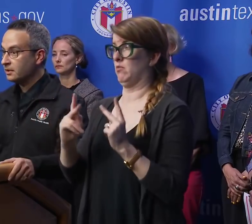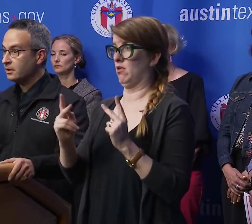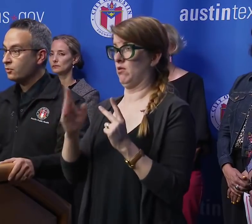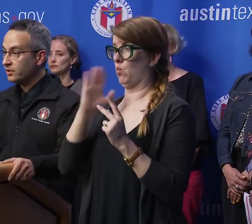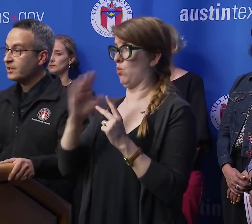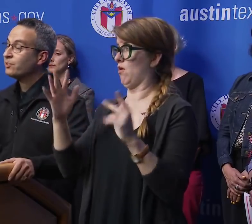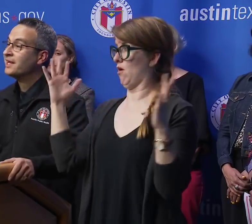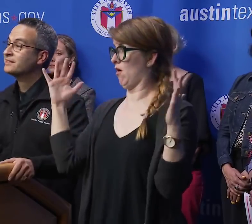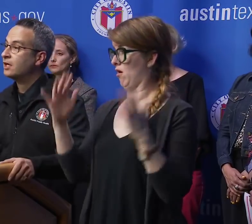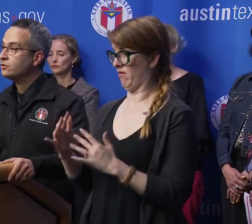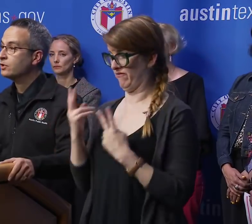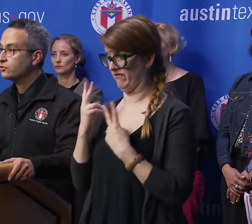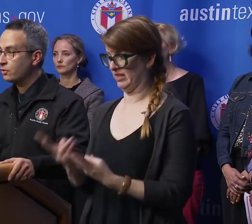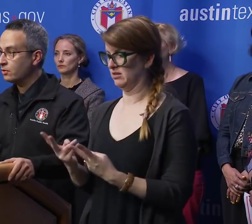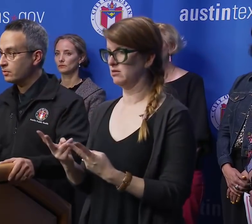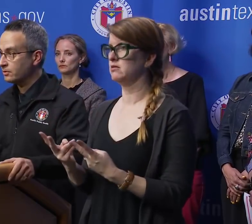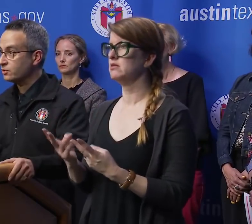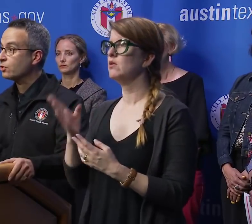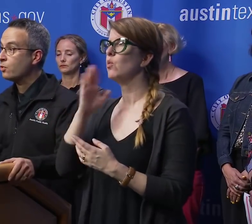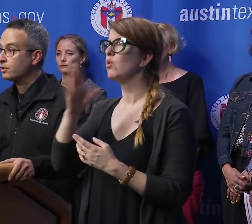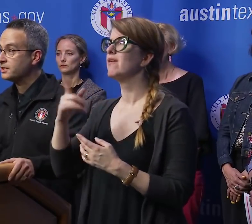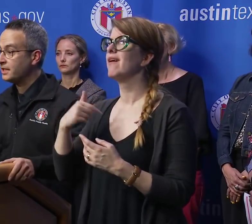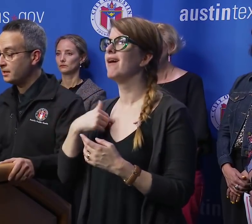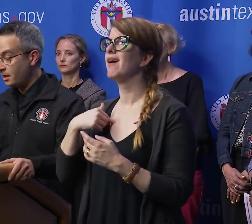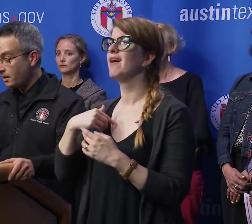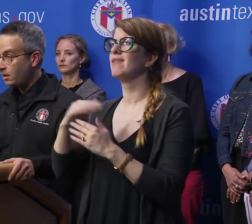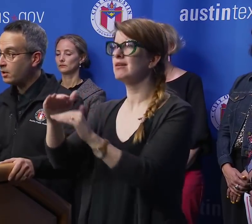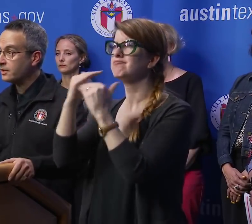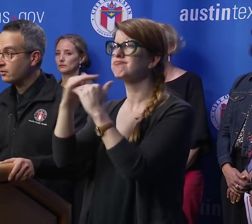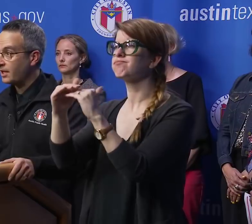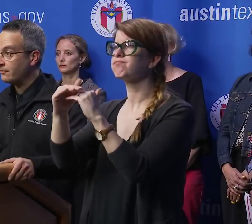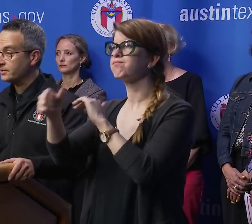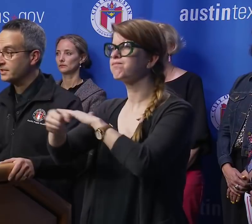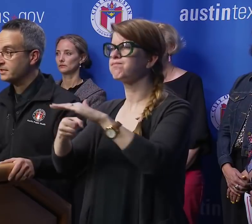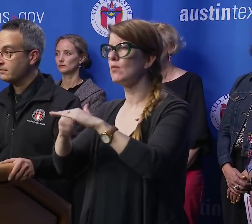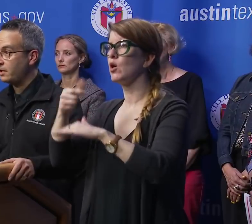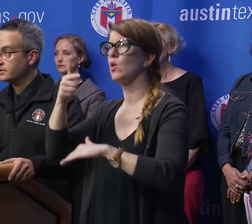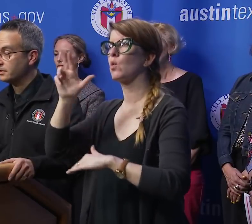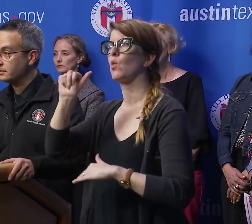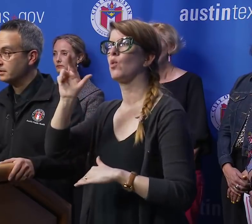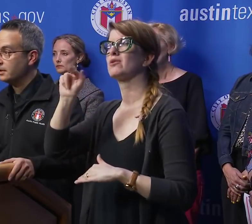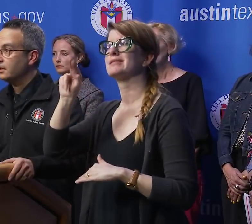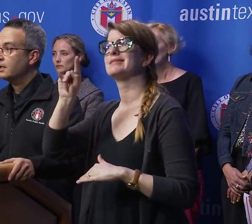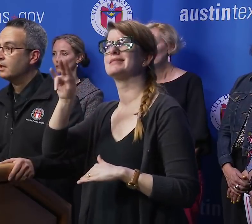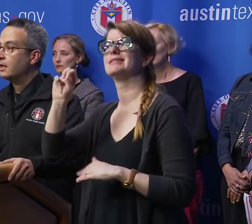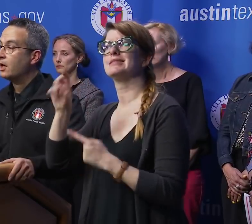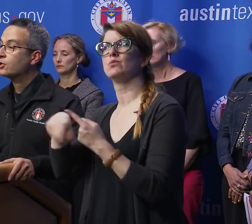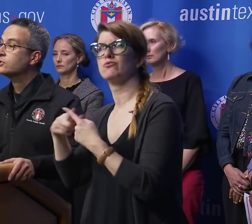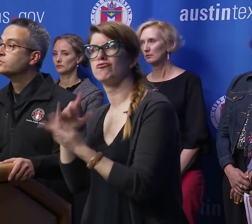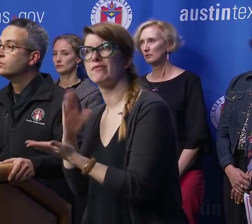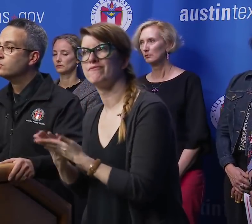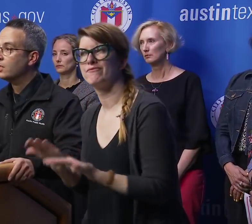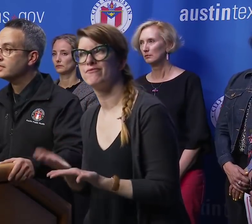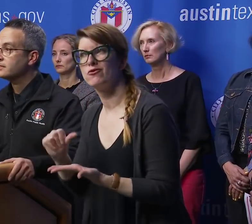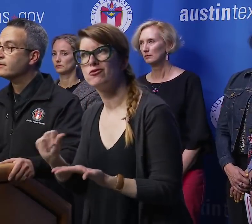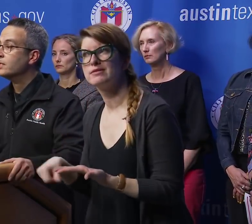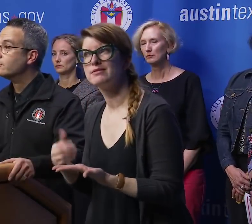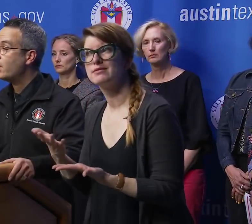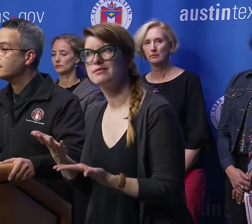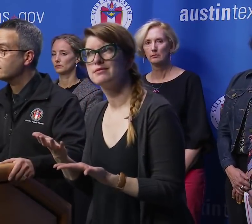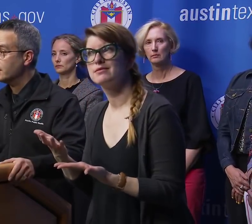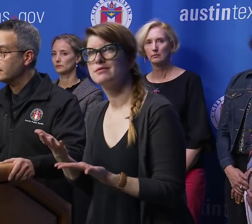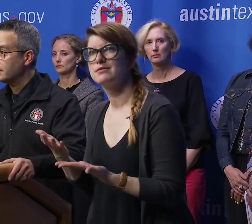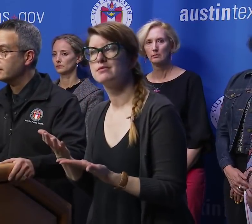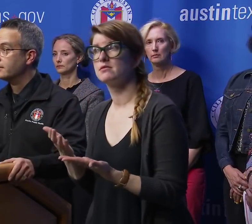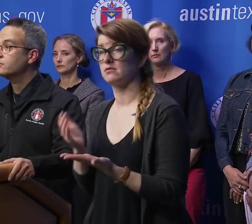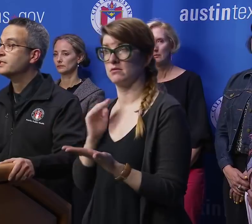would have been placed under control orders or quarantine on their arrival to the city of Austin. Our concern was there